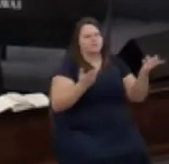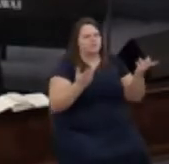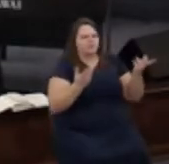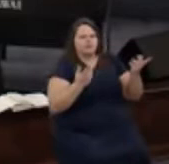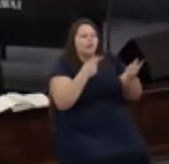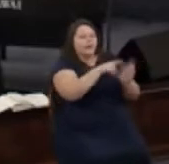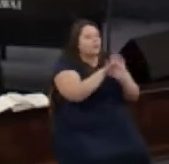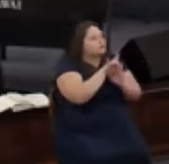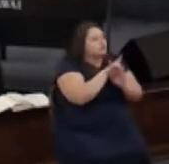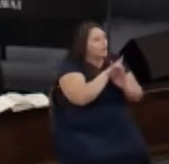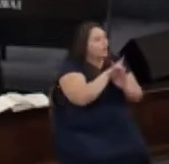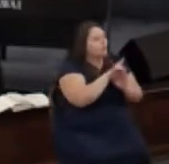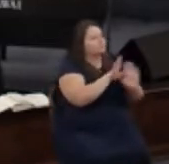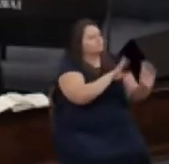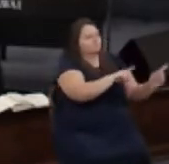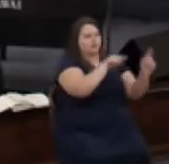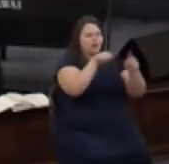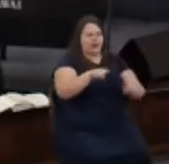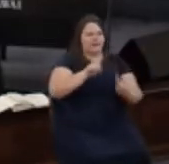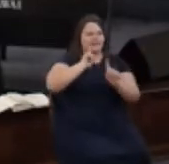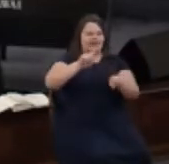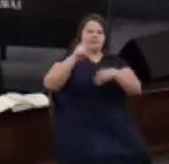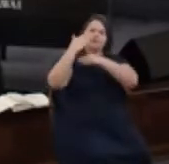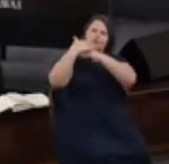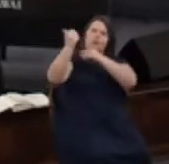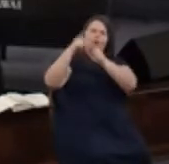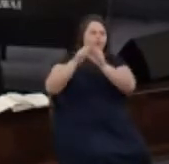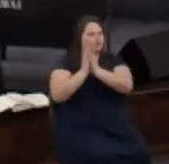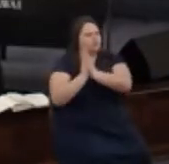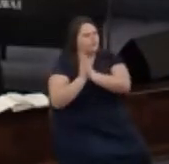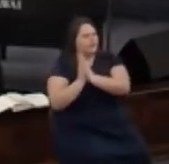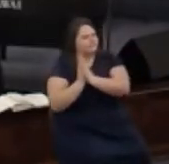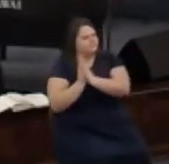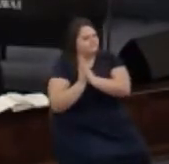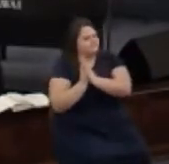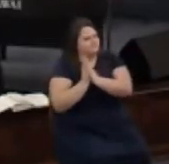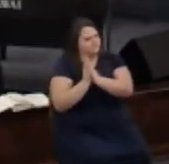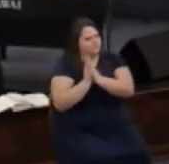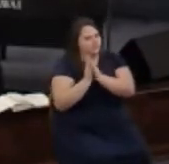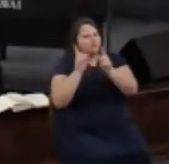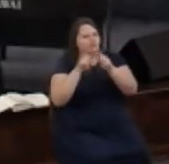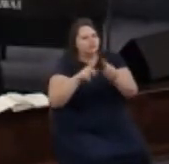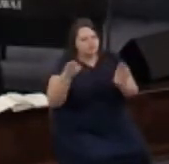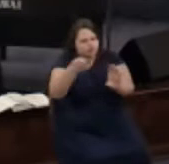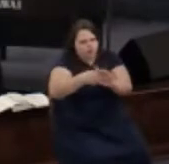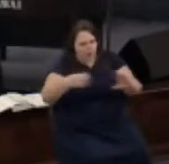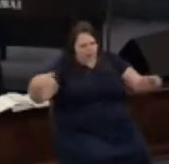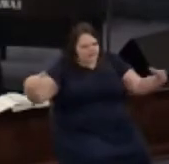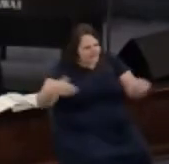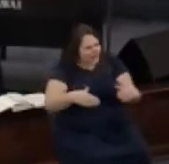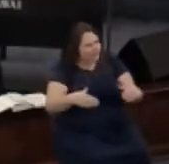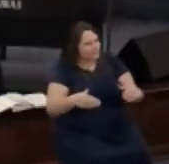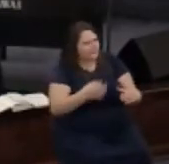they chose to answer the call to prayer to join together to fast